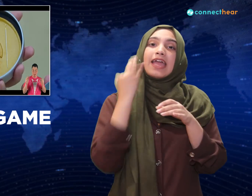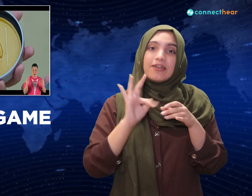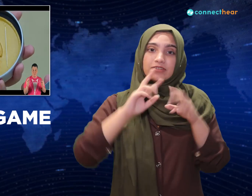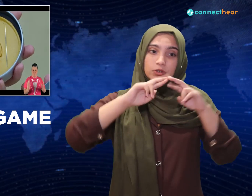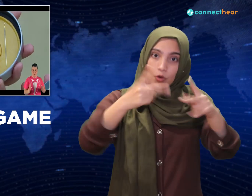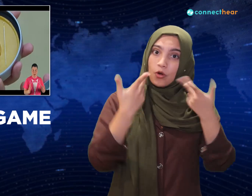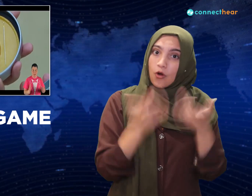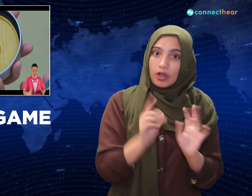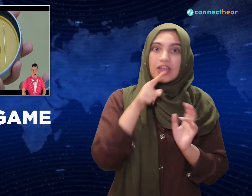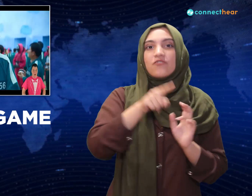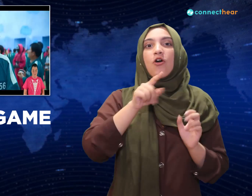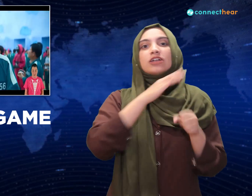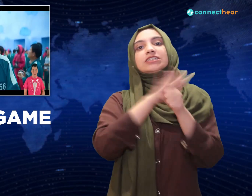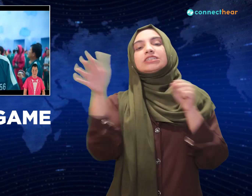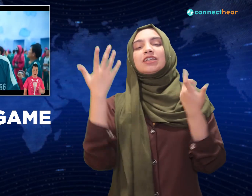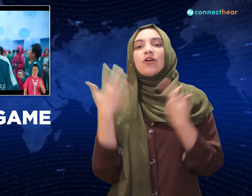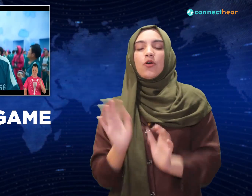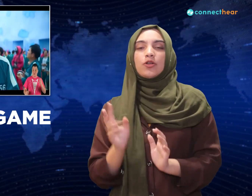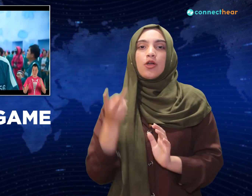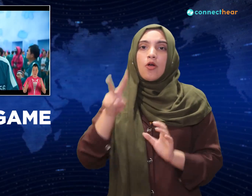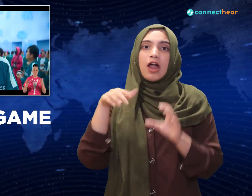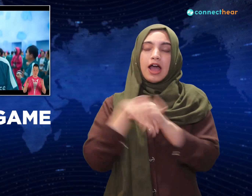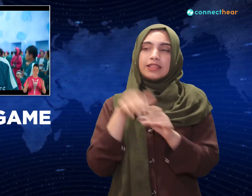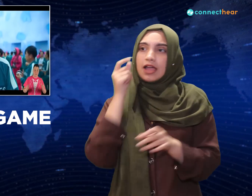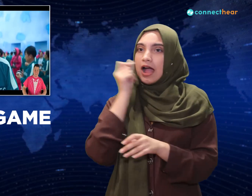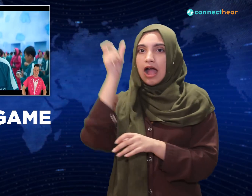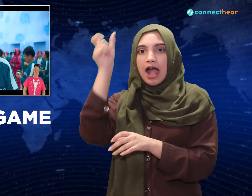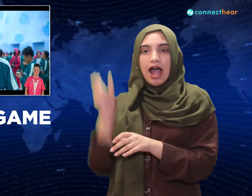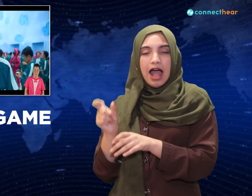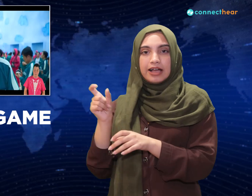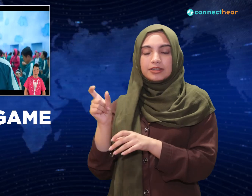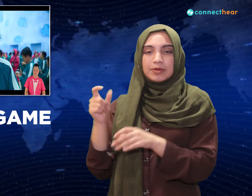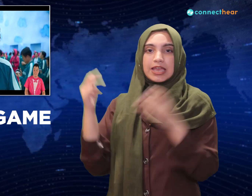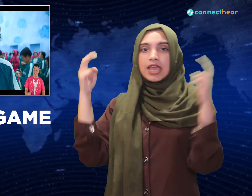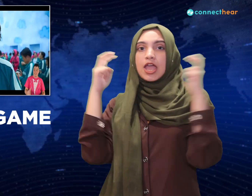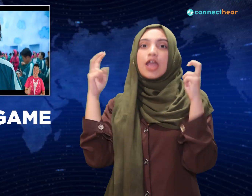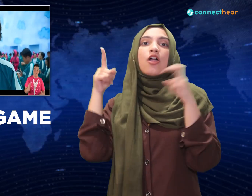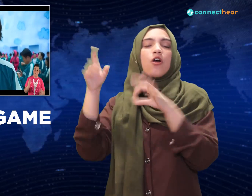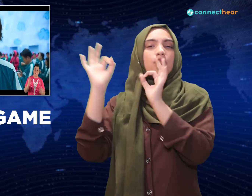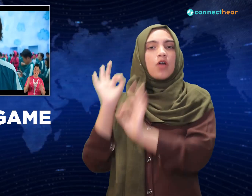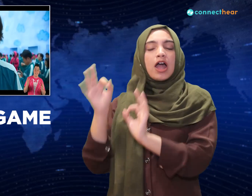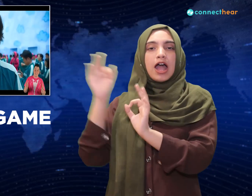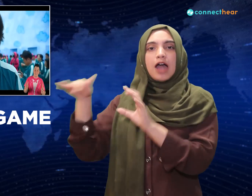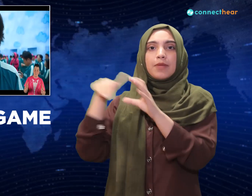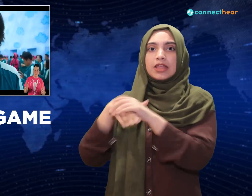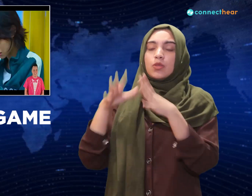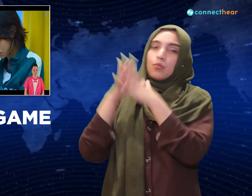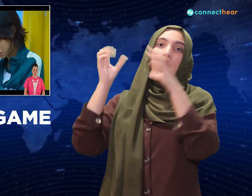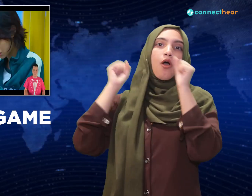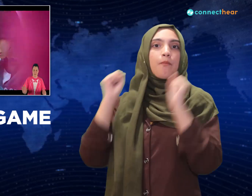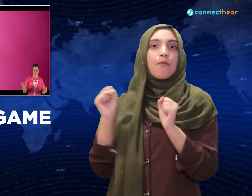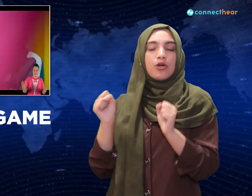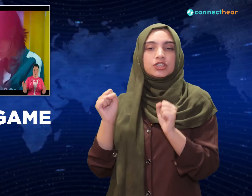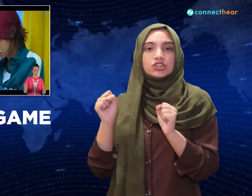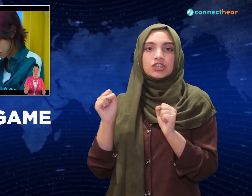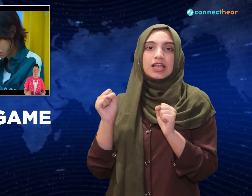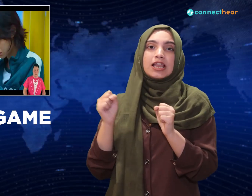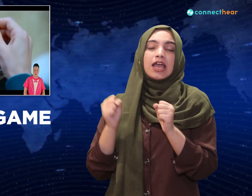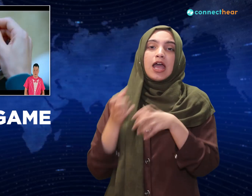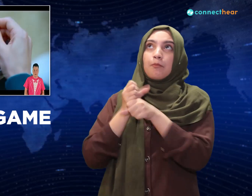umbrella, by far the most complicated shape, basically a death sentence. So our players all get to work, and